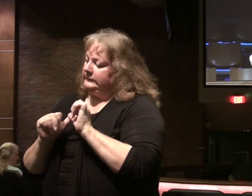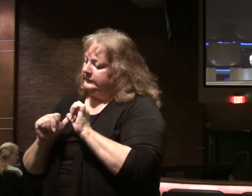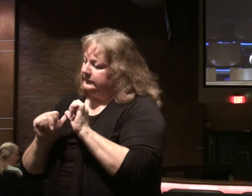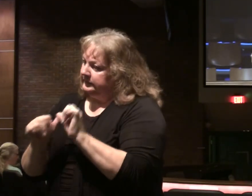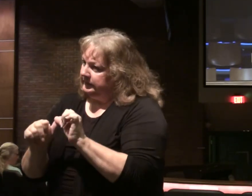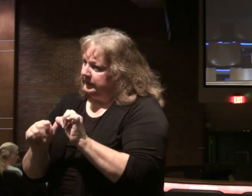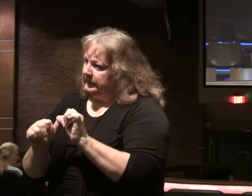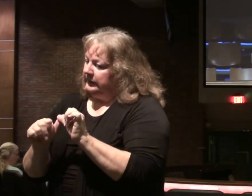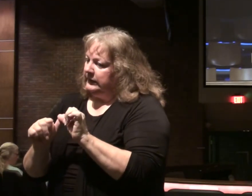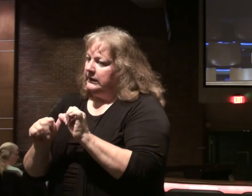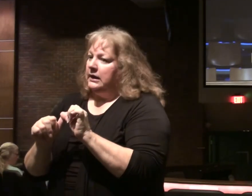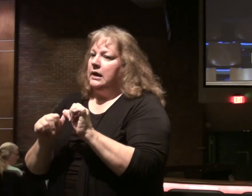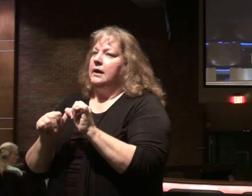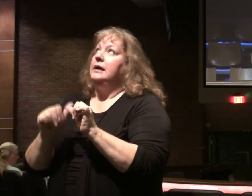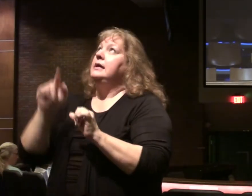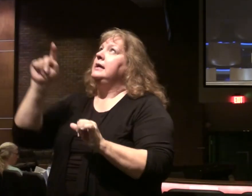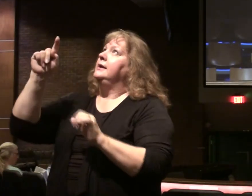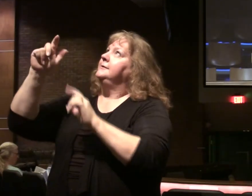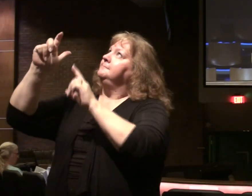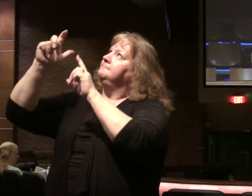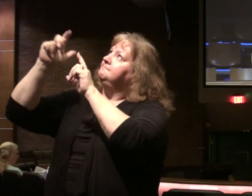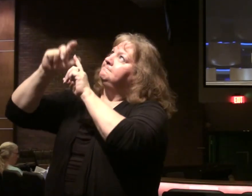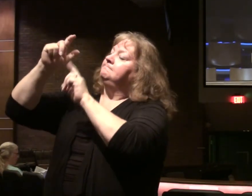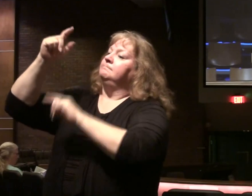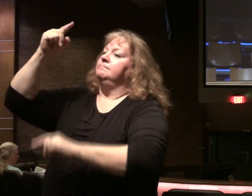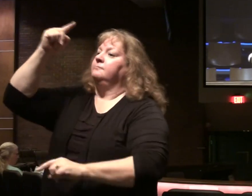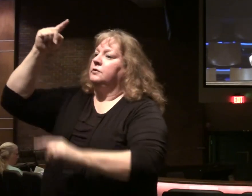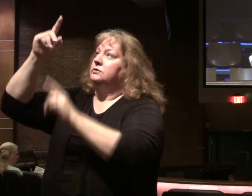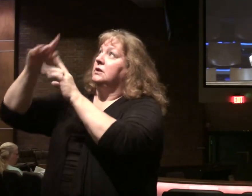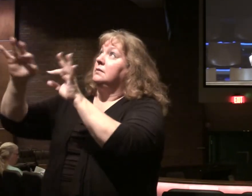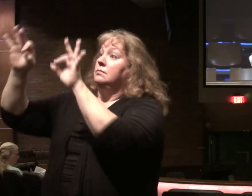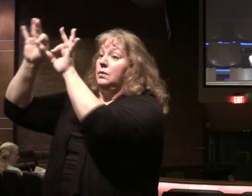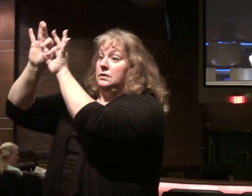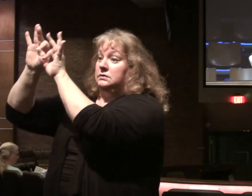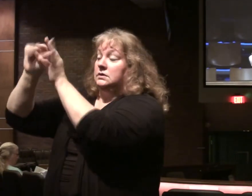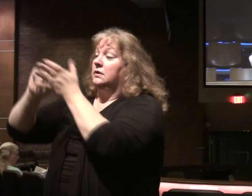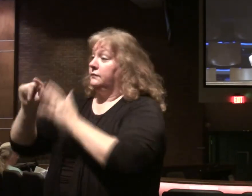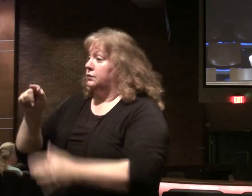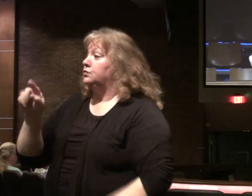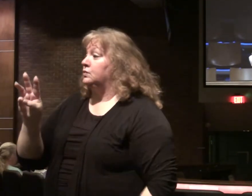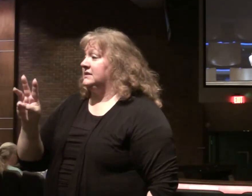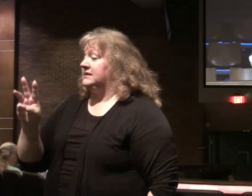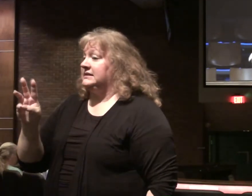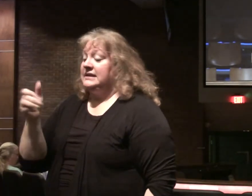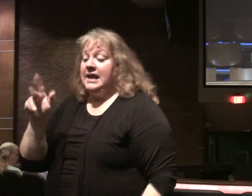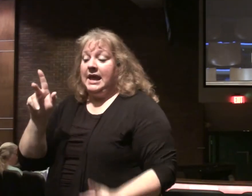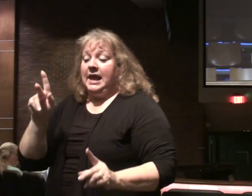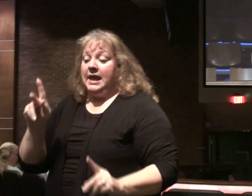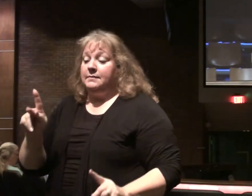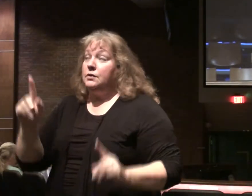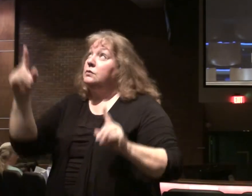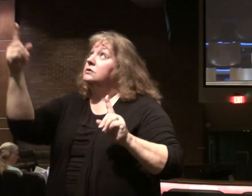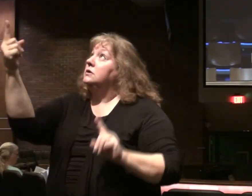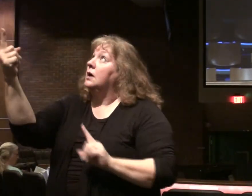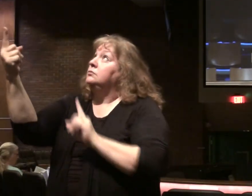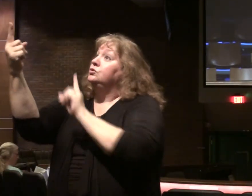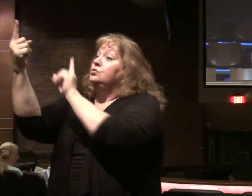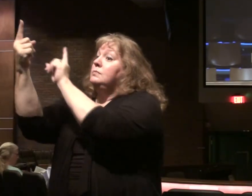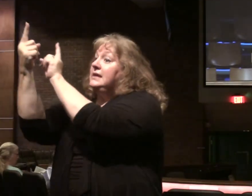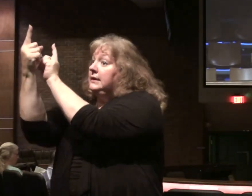In not moral hate. But he must be more important. Also note. Verse 26. He says. If anyone comes to me.